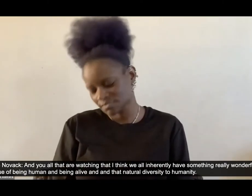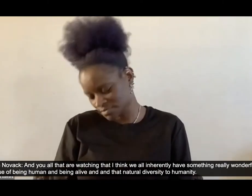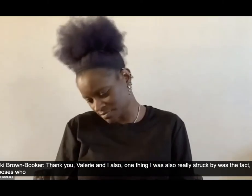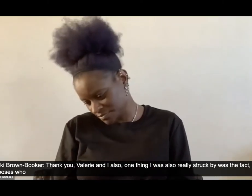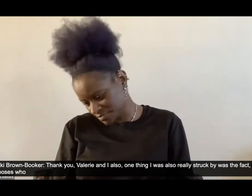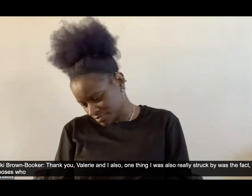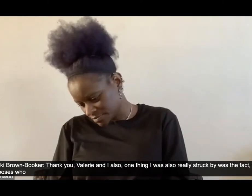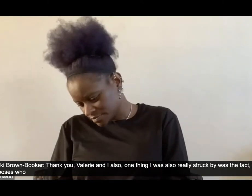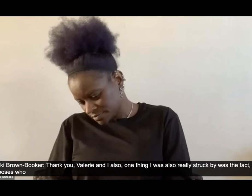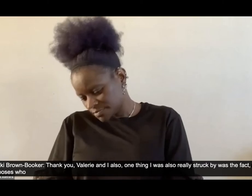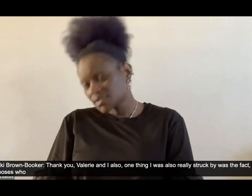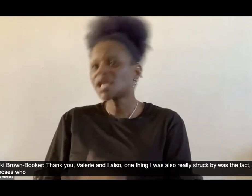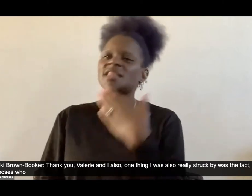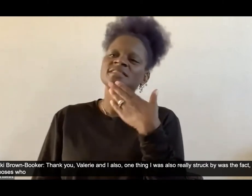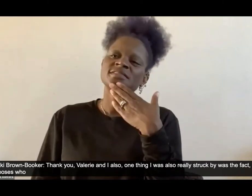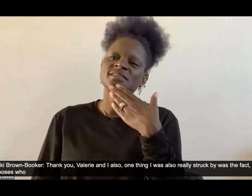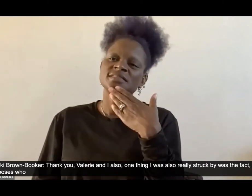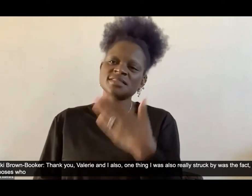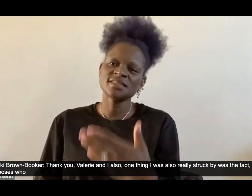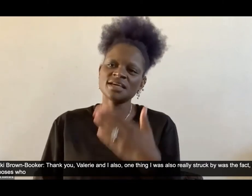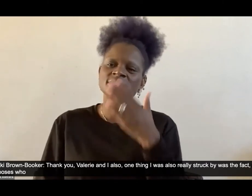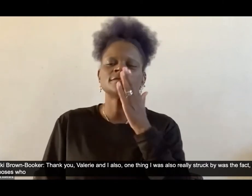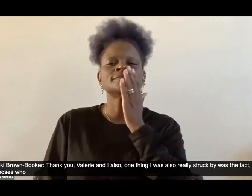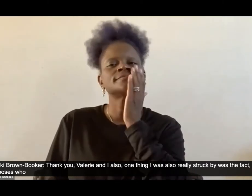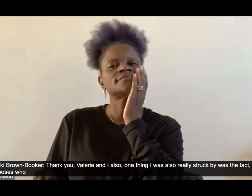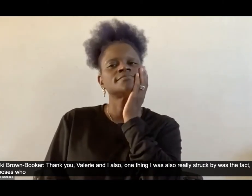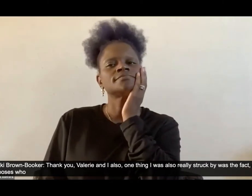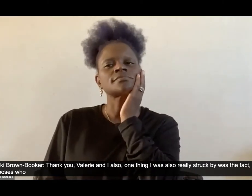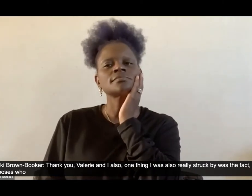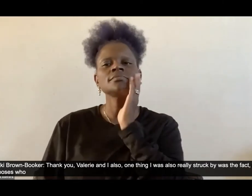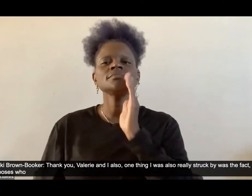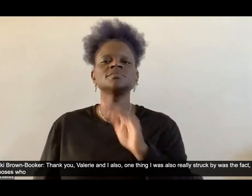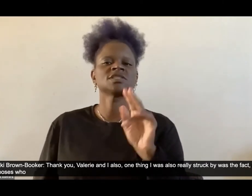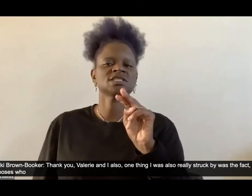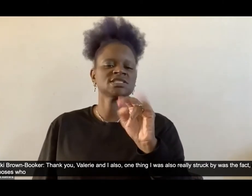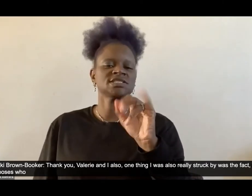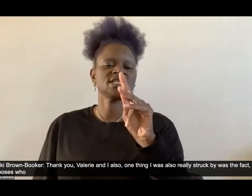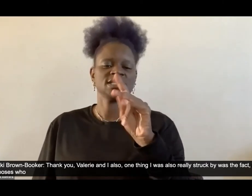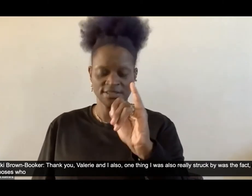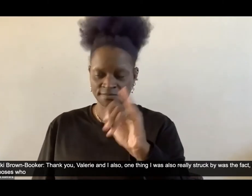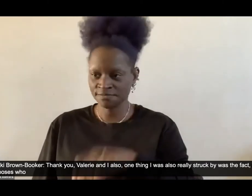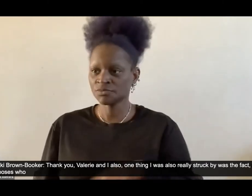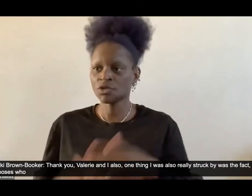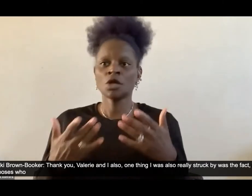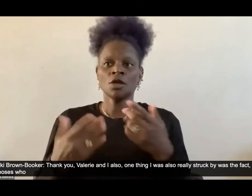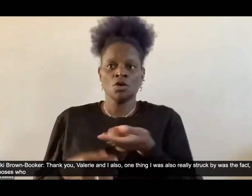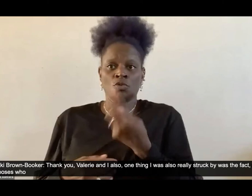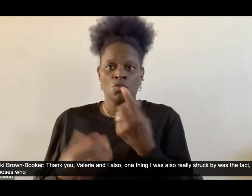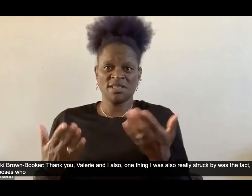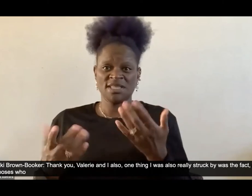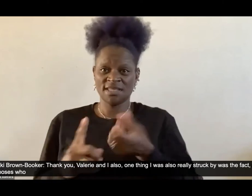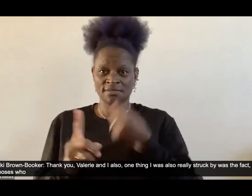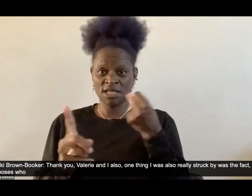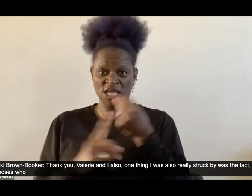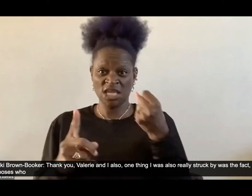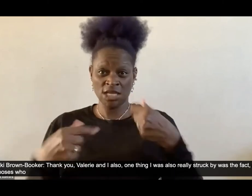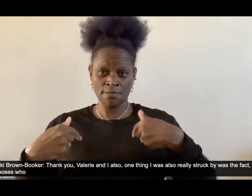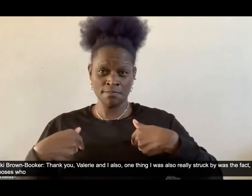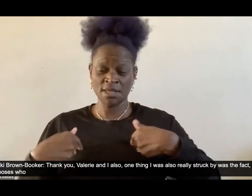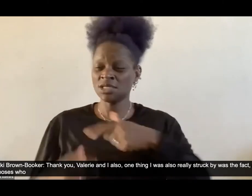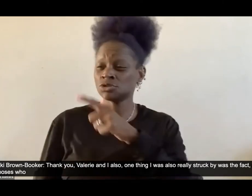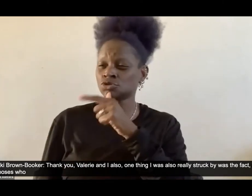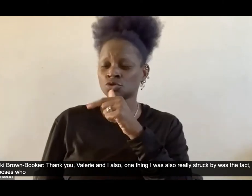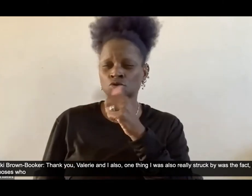thank you valerie um i also one thing i was also really struck by was the fact like so who chooses who